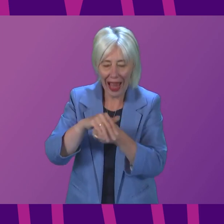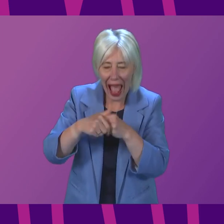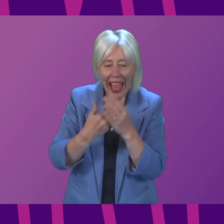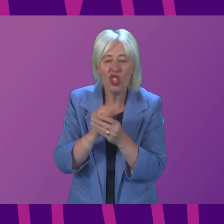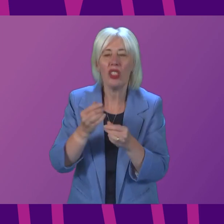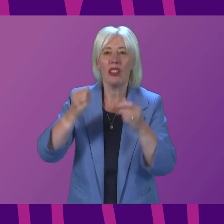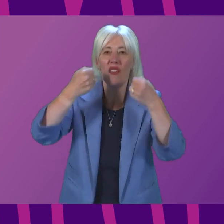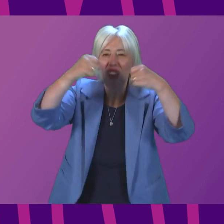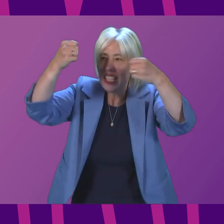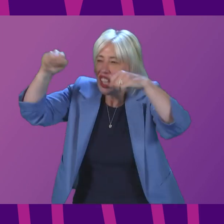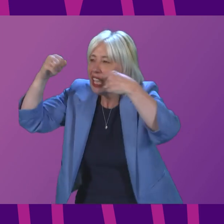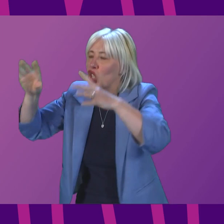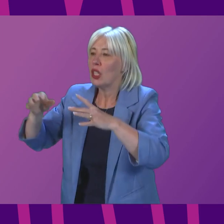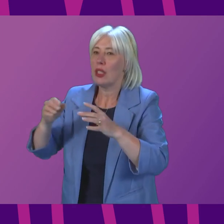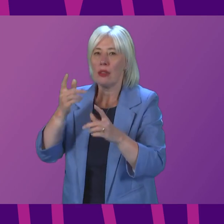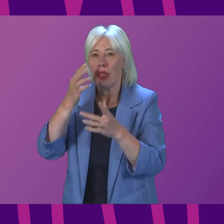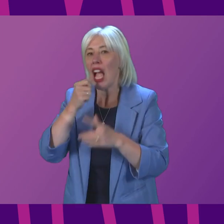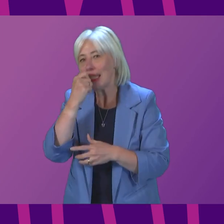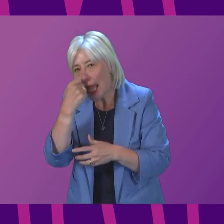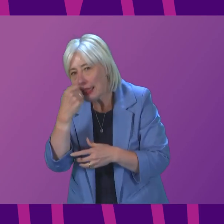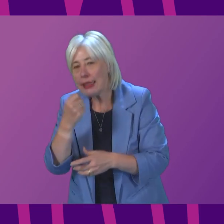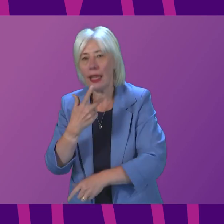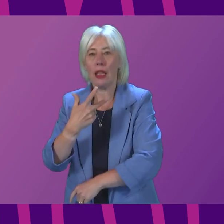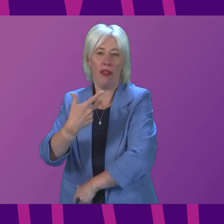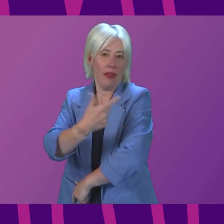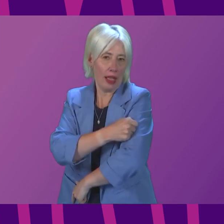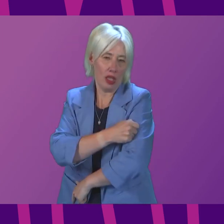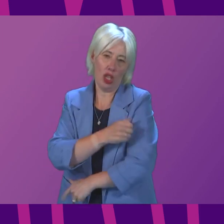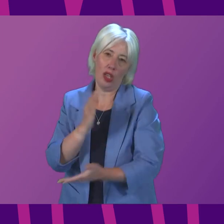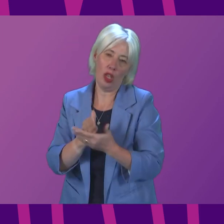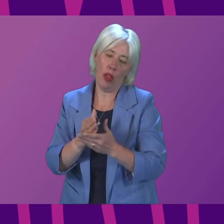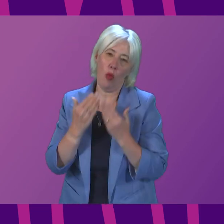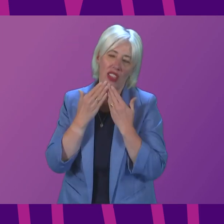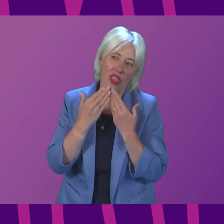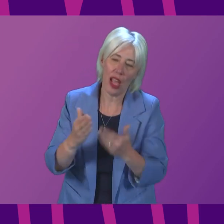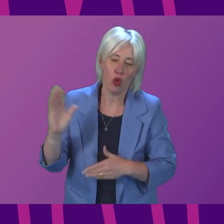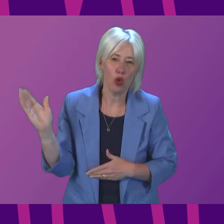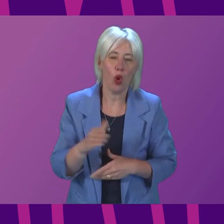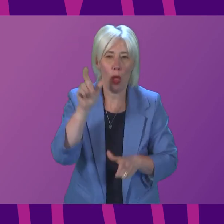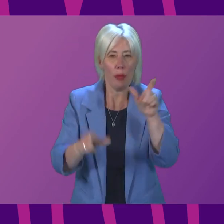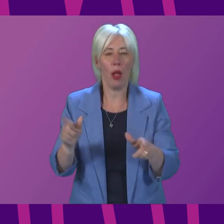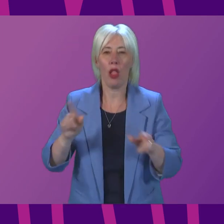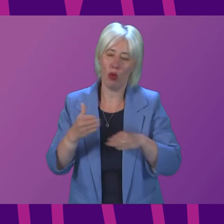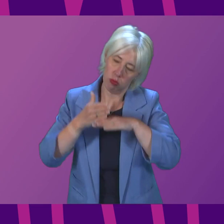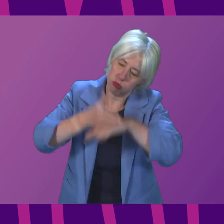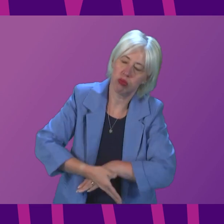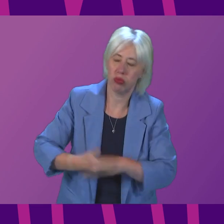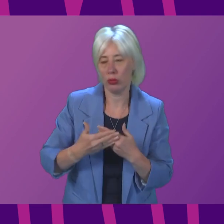and, of course, vaccination. Let me take the opportunity in concluding to thank everyone again for all their continued efforts.